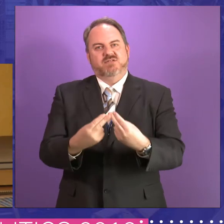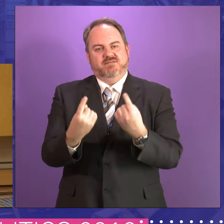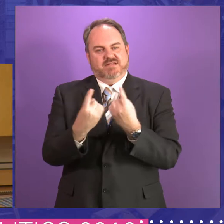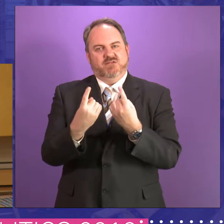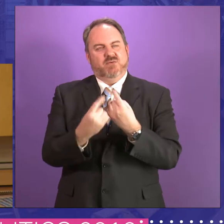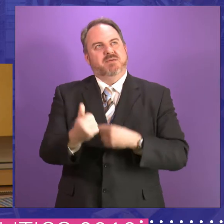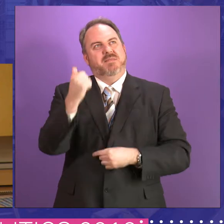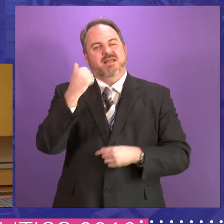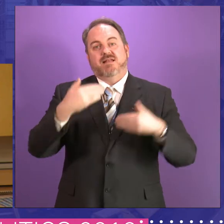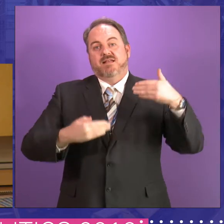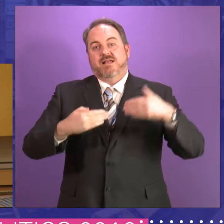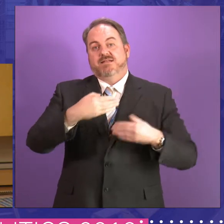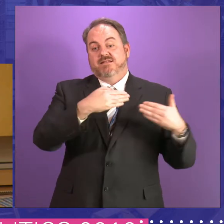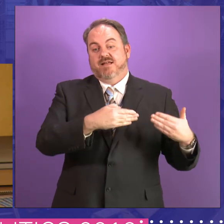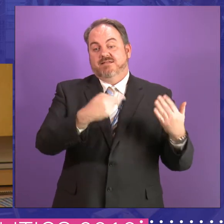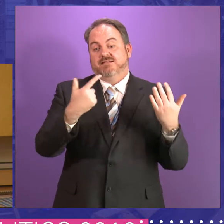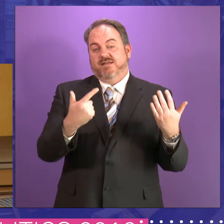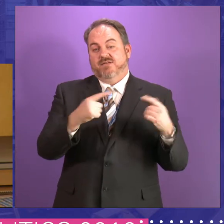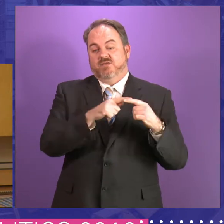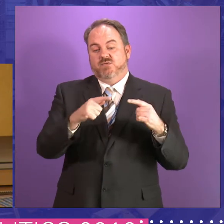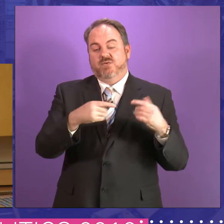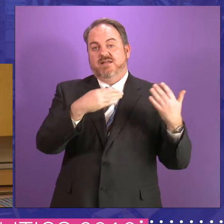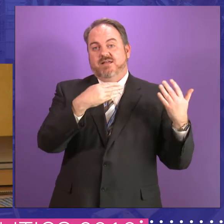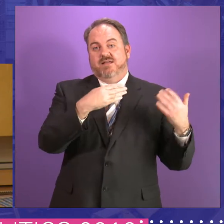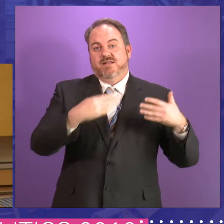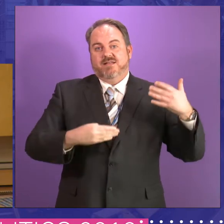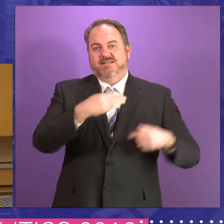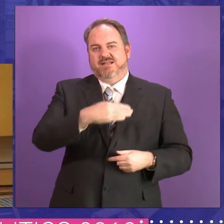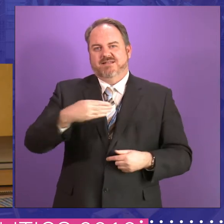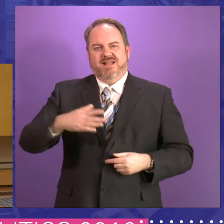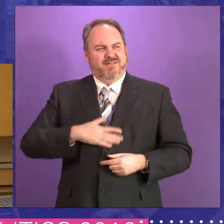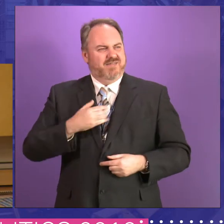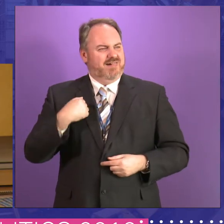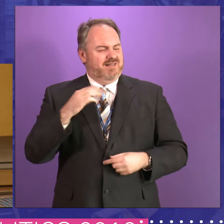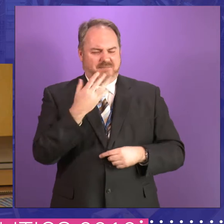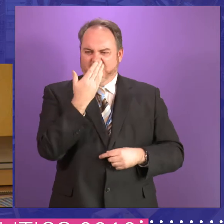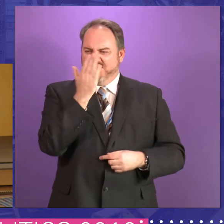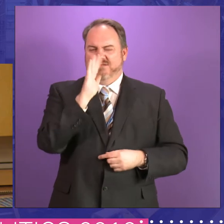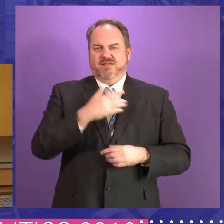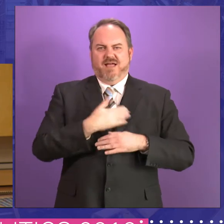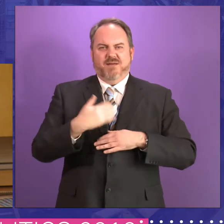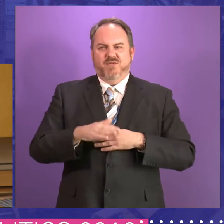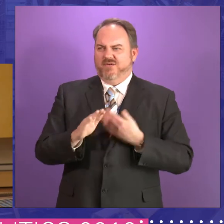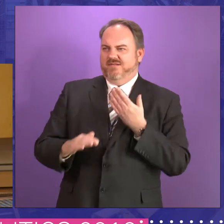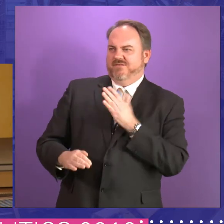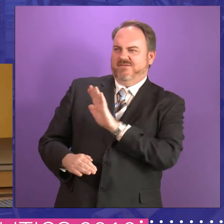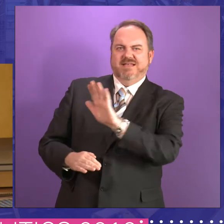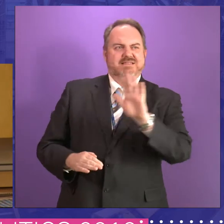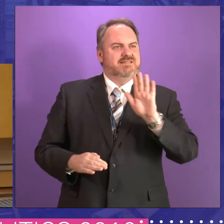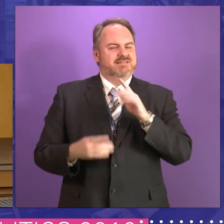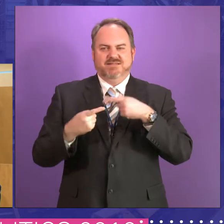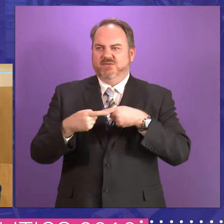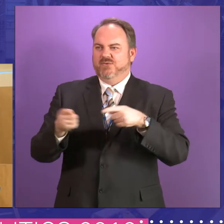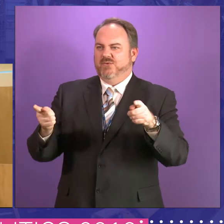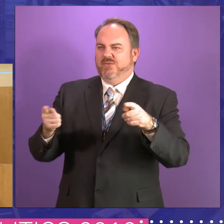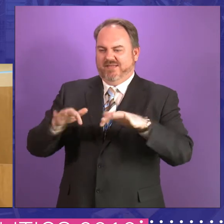1997 to 1999. I'm conscious I'm, my back is to you, so I'm going to turn around a bit. From 1997 to